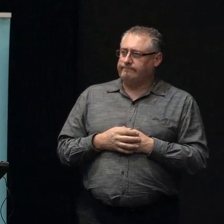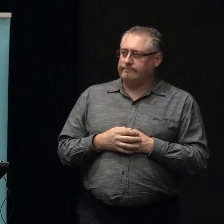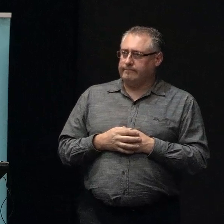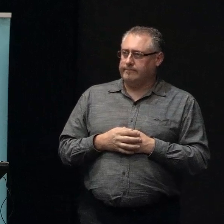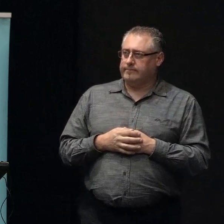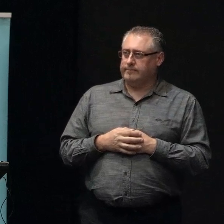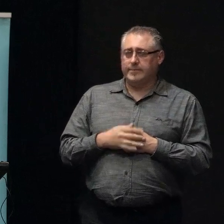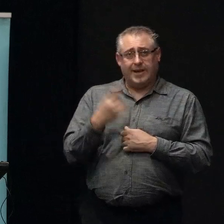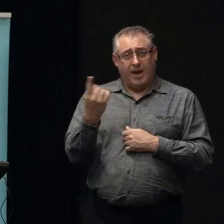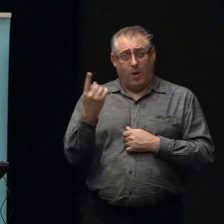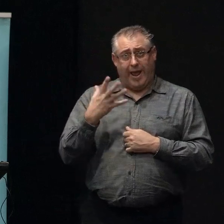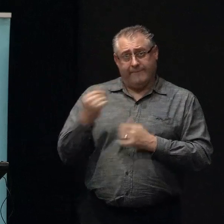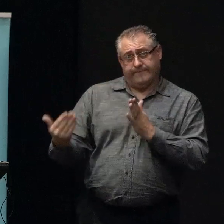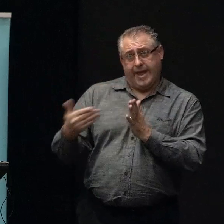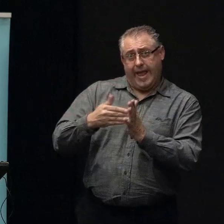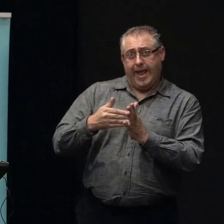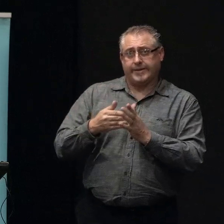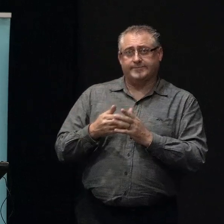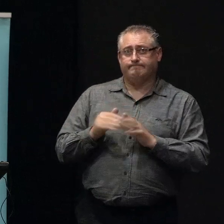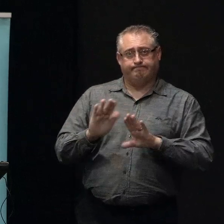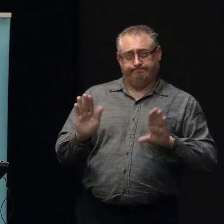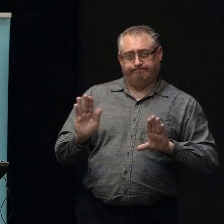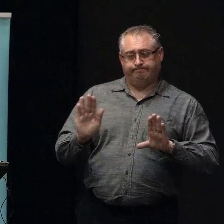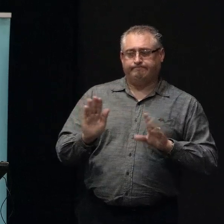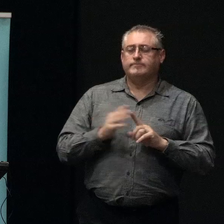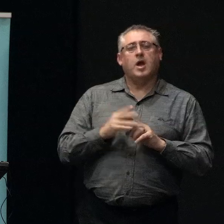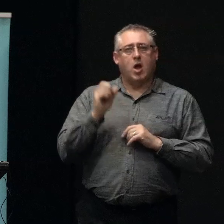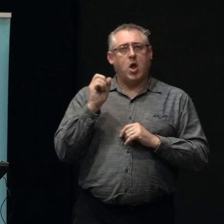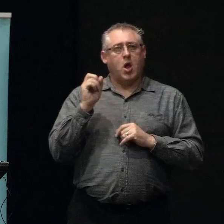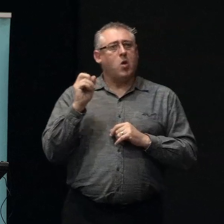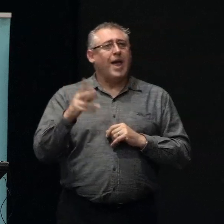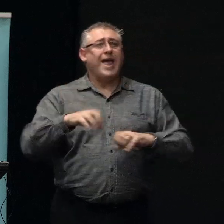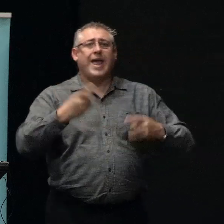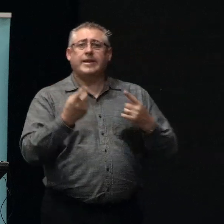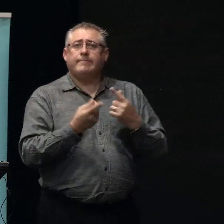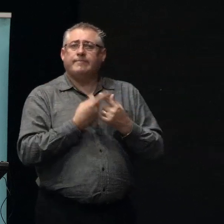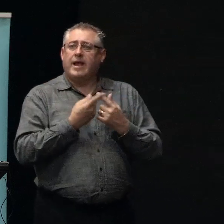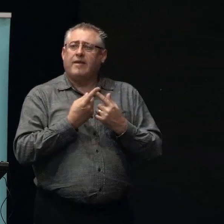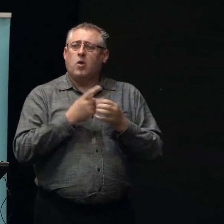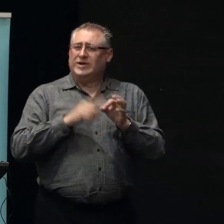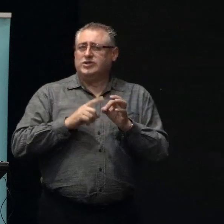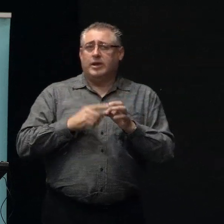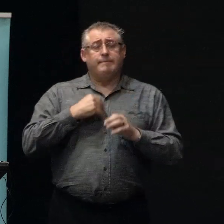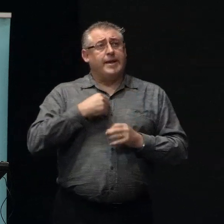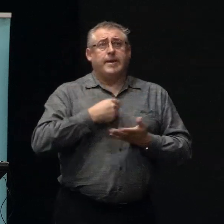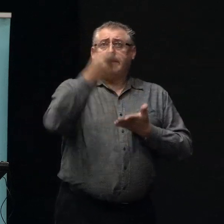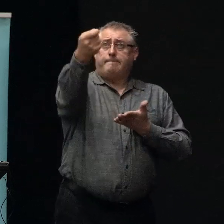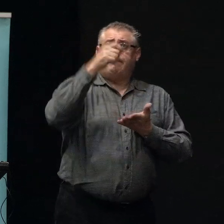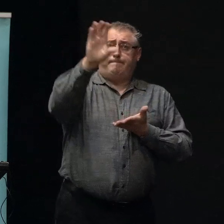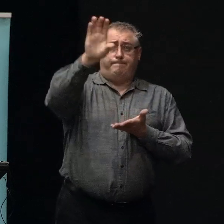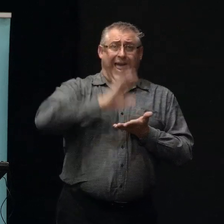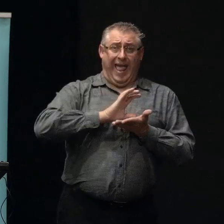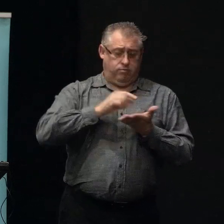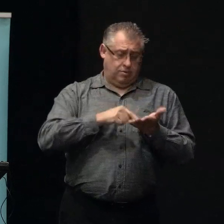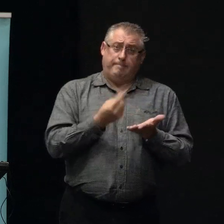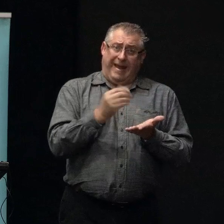anything to add on that one? Does anyone? Okay, good. Okay, so, well, one of other questions is, okay, so I get a payout. I've got a payout either